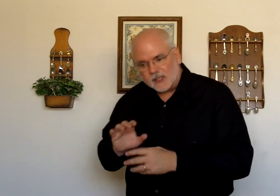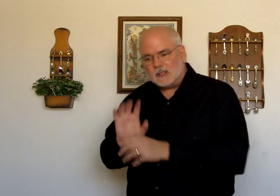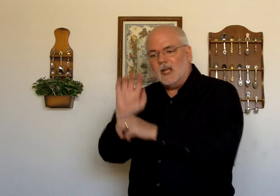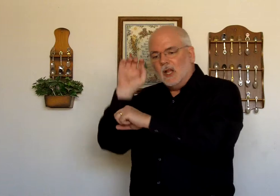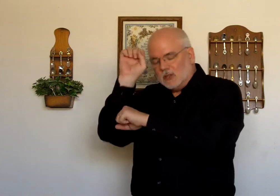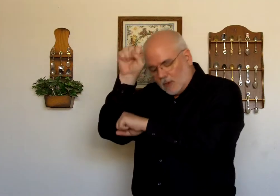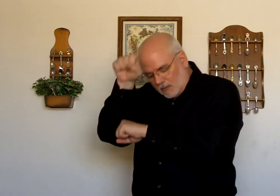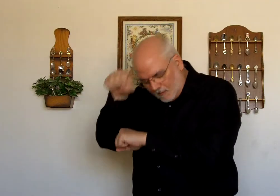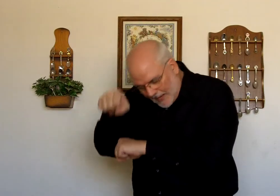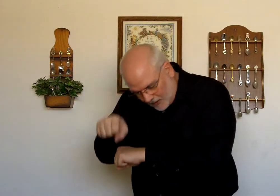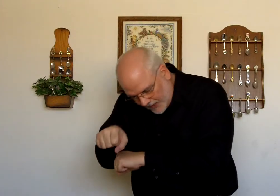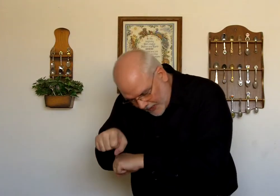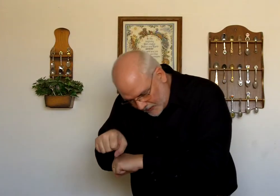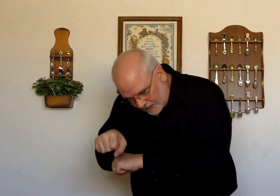this. So bowed down.